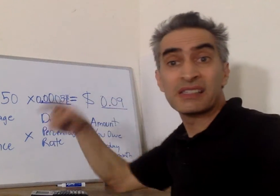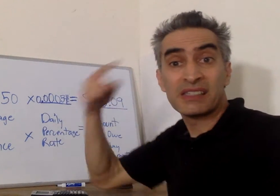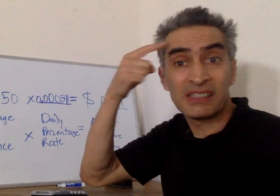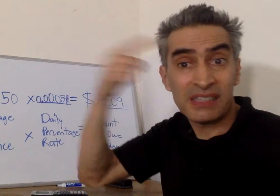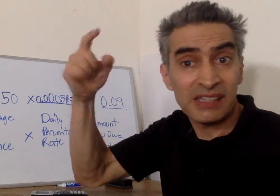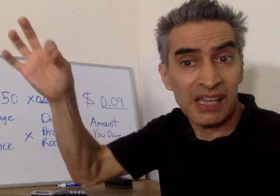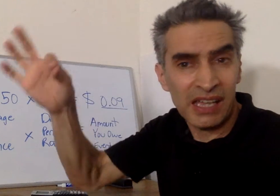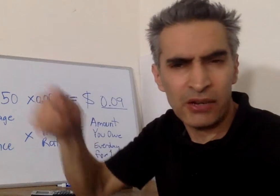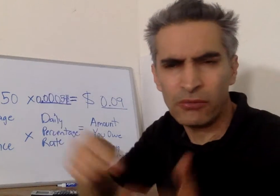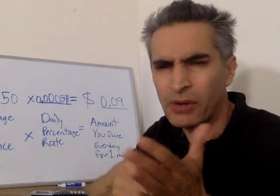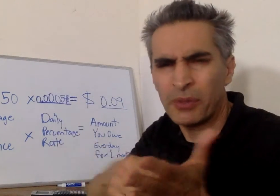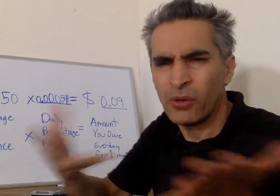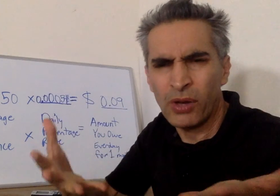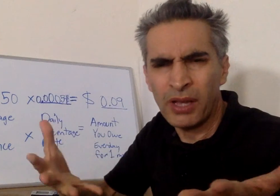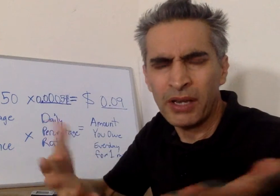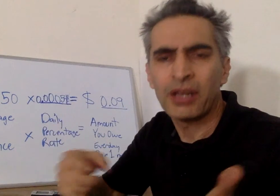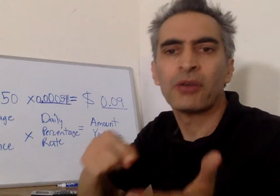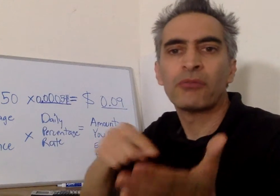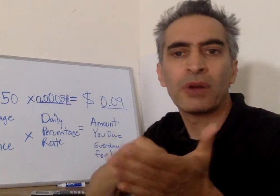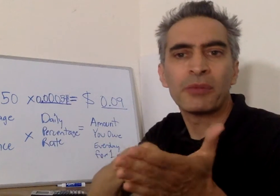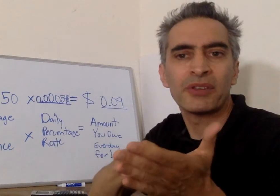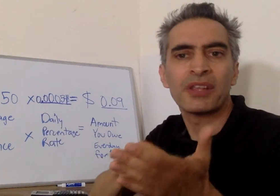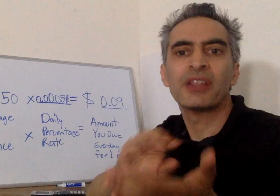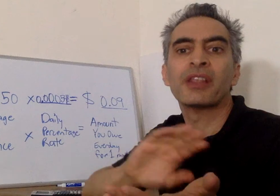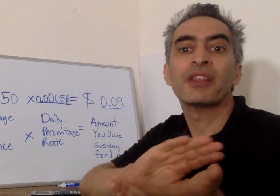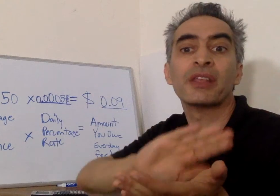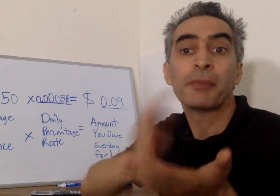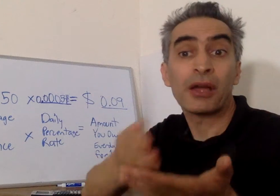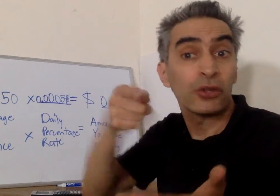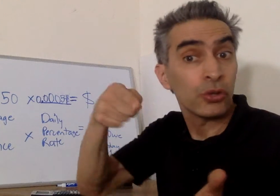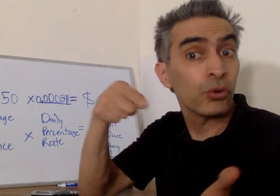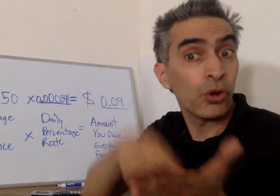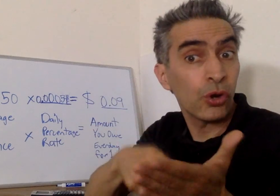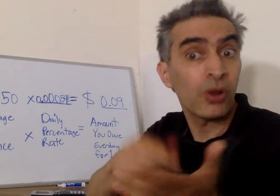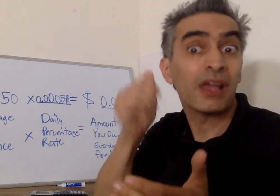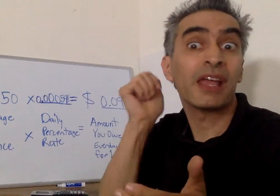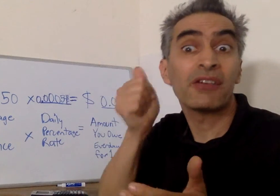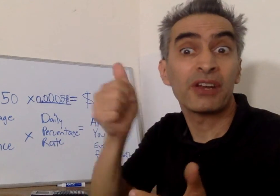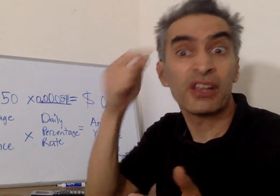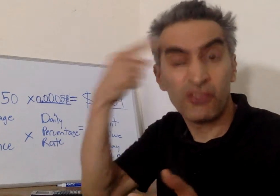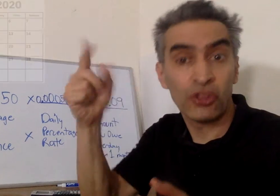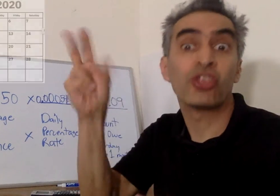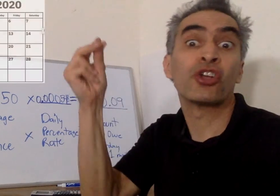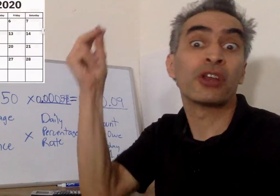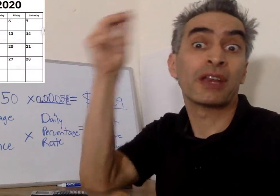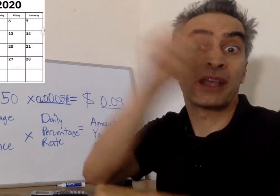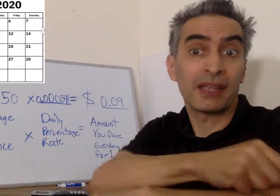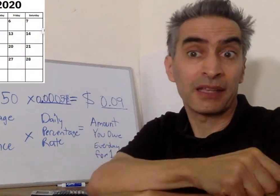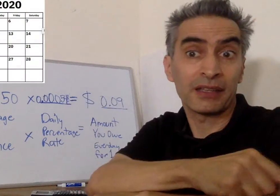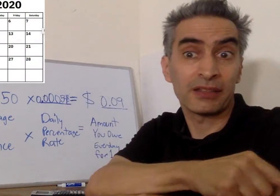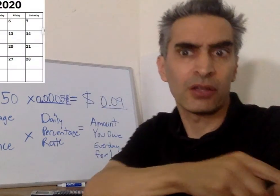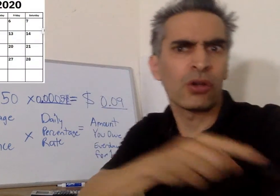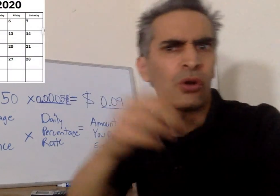This nine cents represents the amount of money that you owe every day for 30 days,